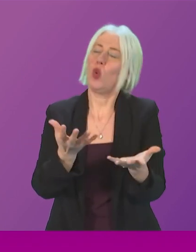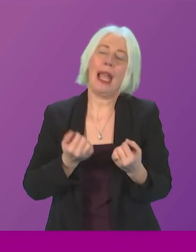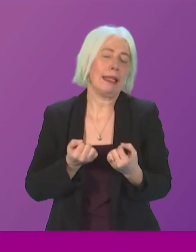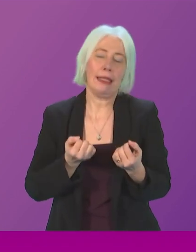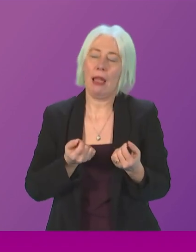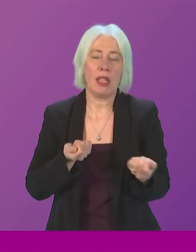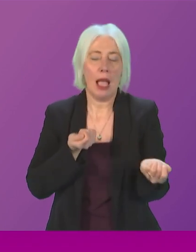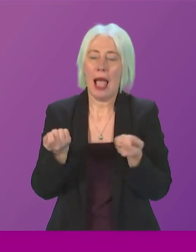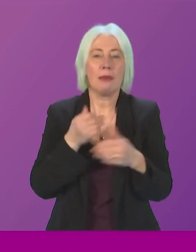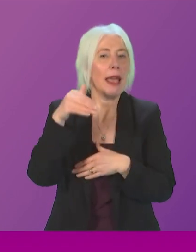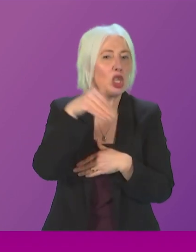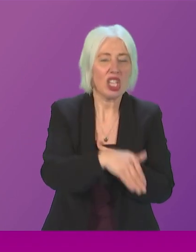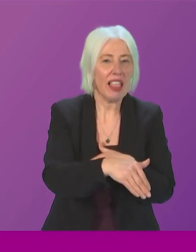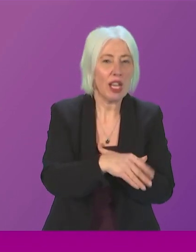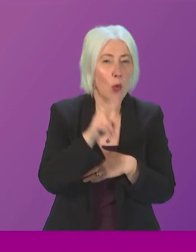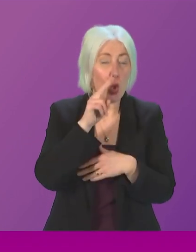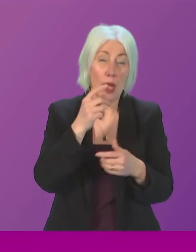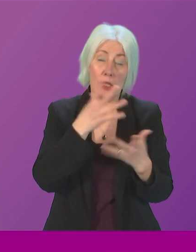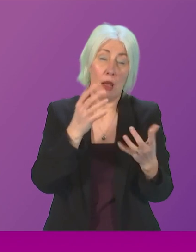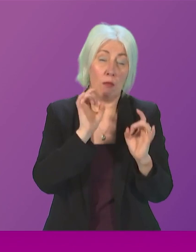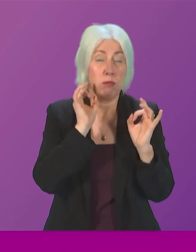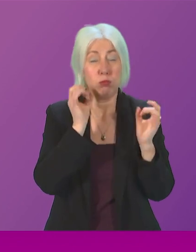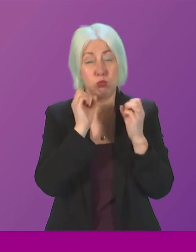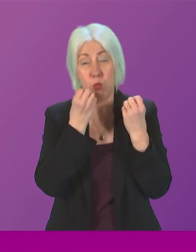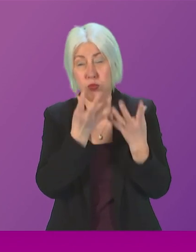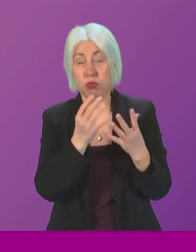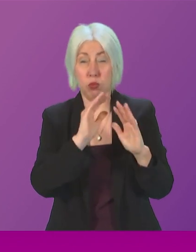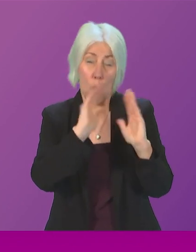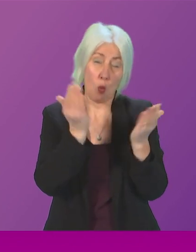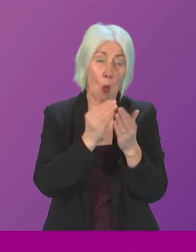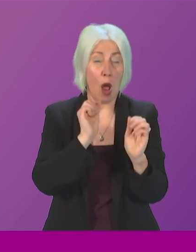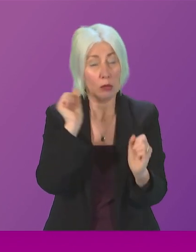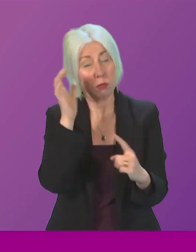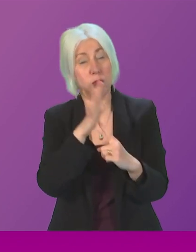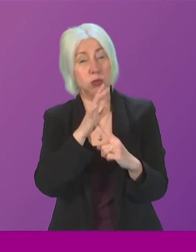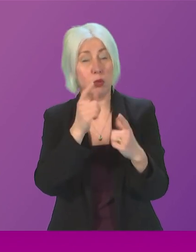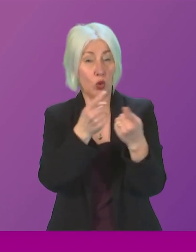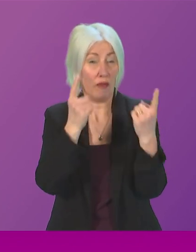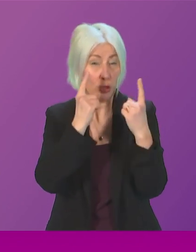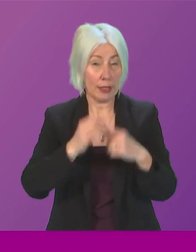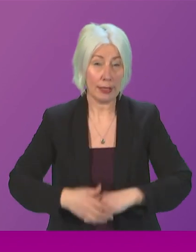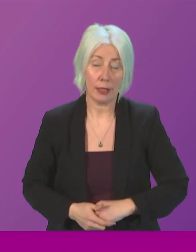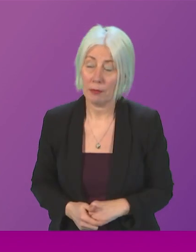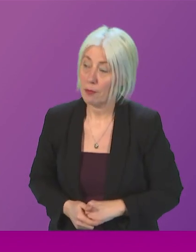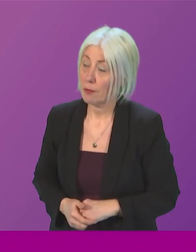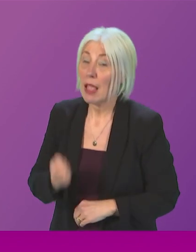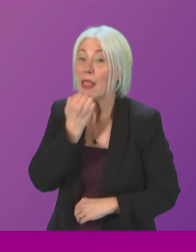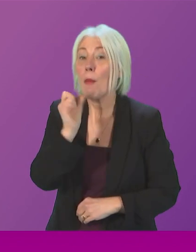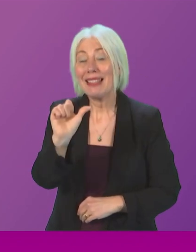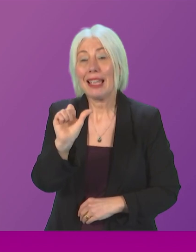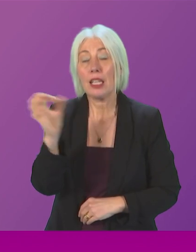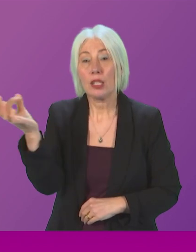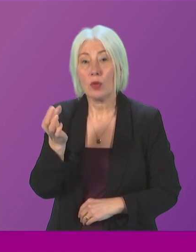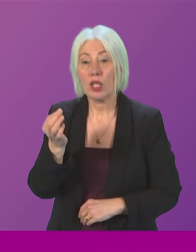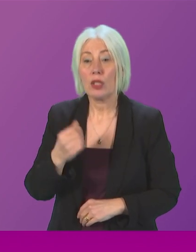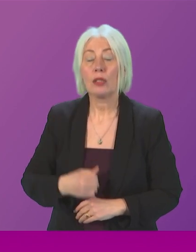world-class universities such as St Andrews that are being funded by the Scottish government Question number six Katie Clark Thank you presiding officer and I